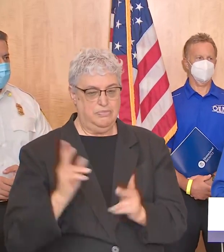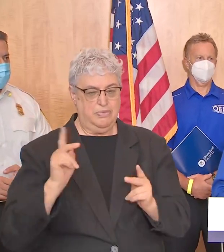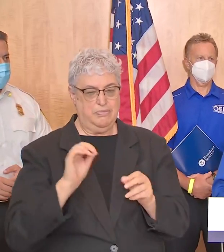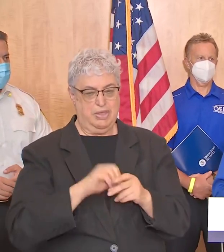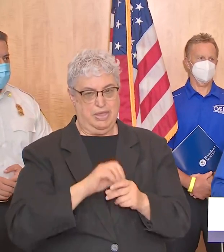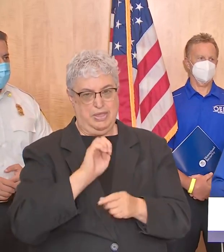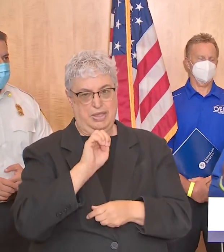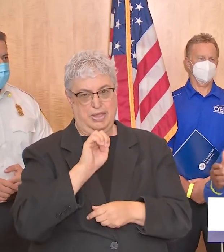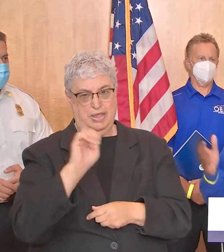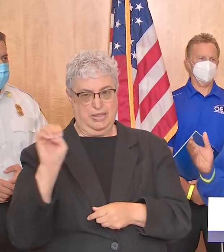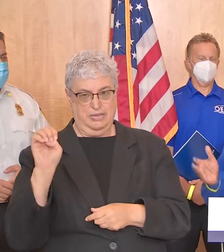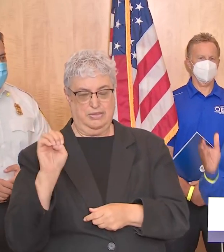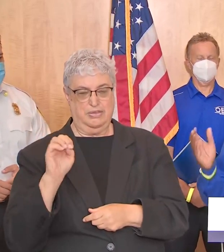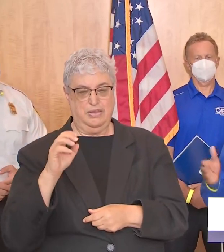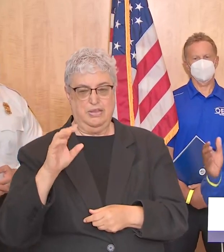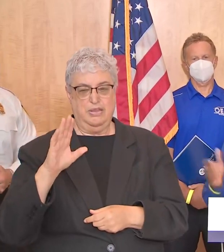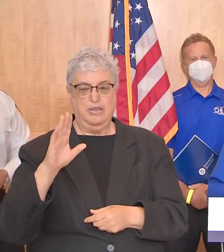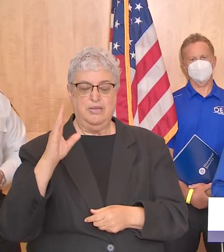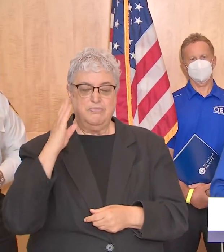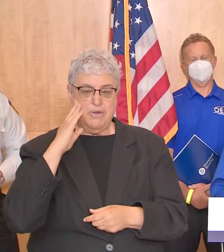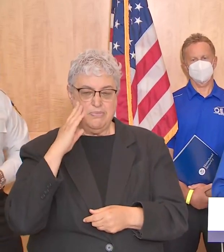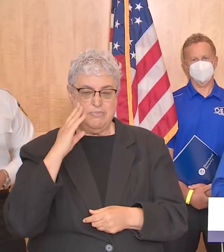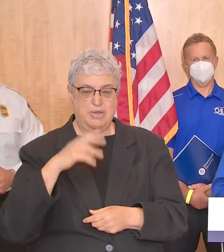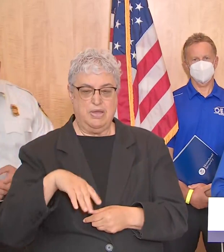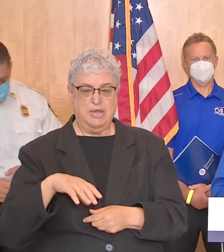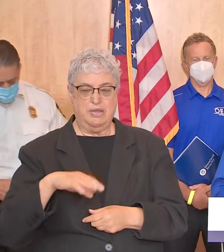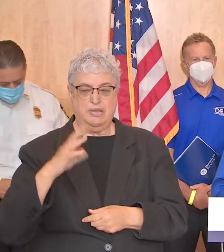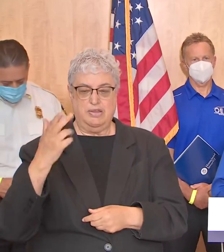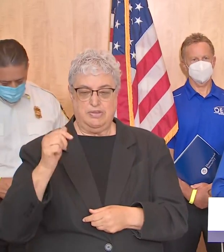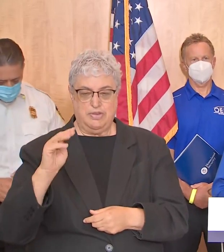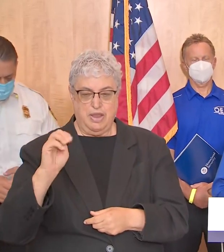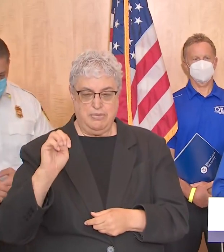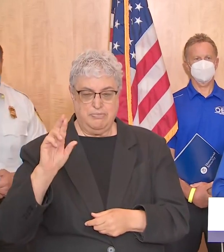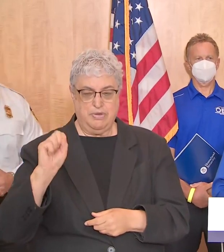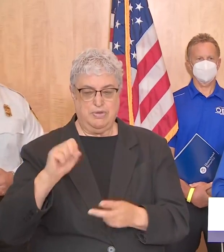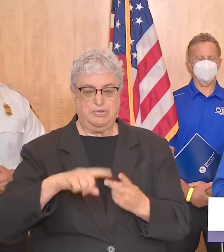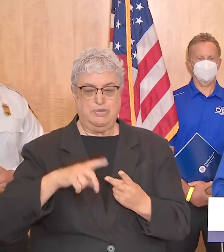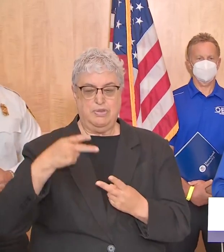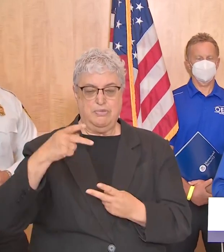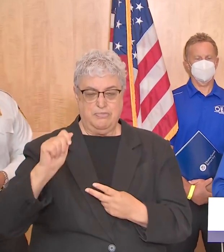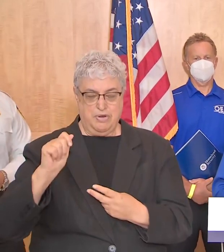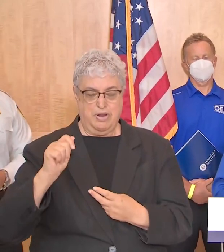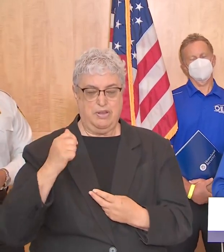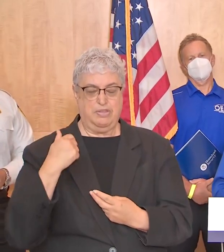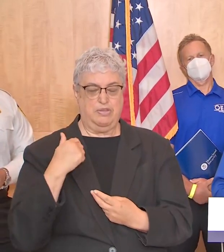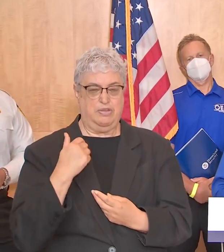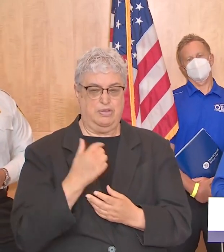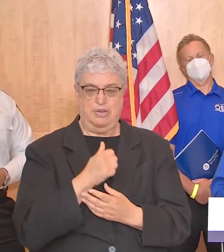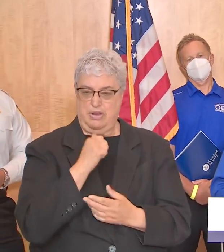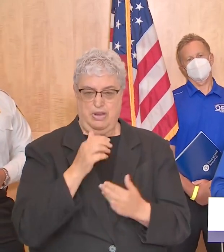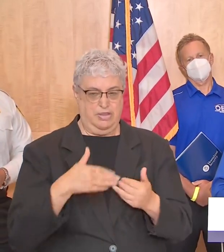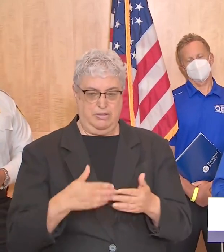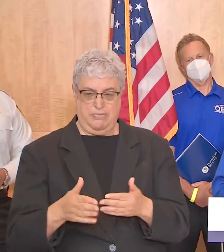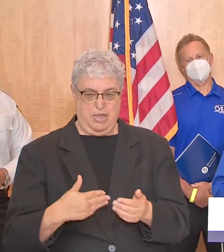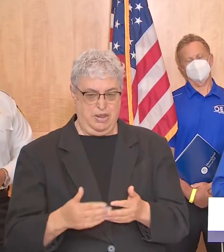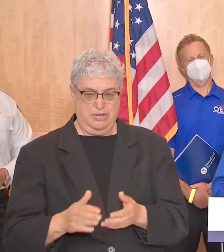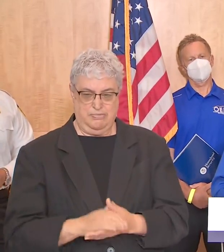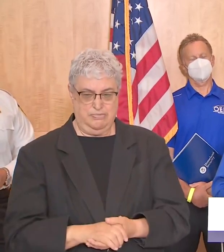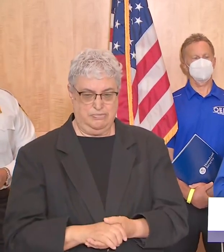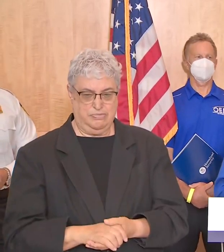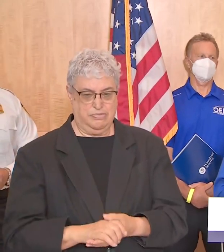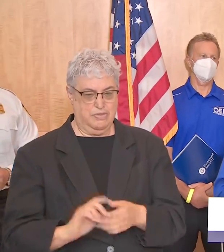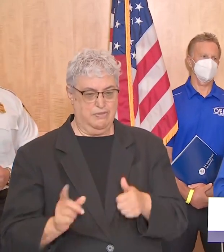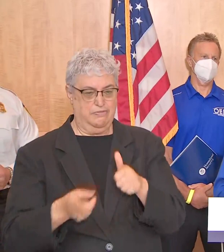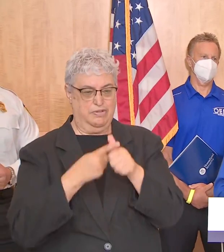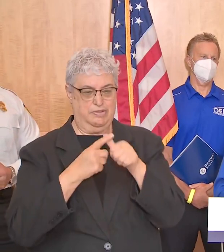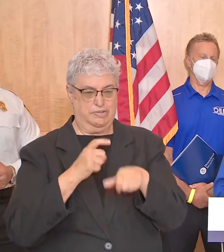uh the beaumont paulmont chambers area it matters not um as we as we move forward uh this is one of the this is the first